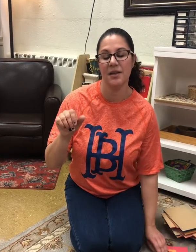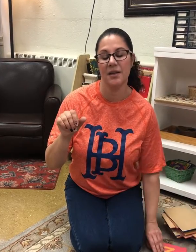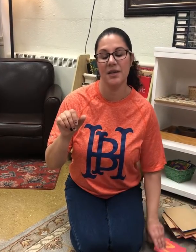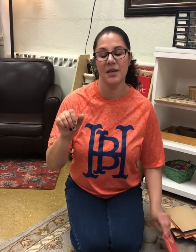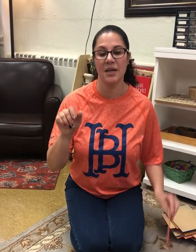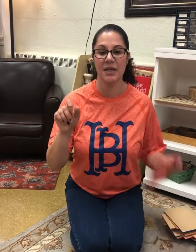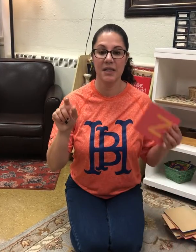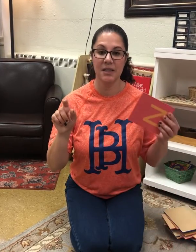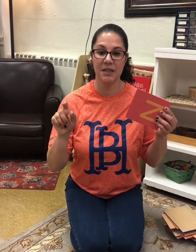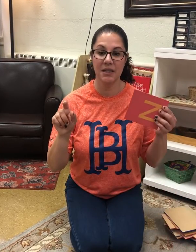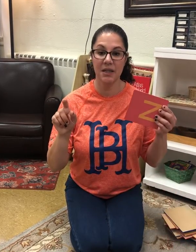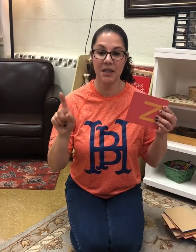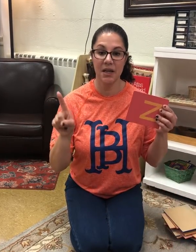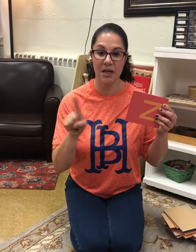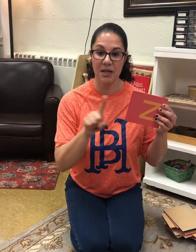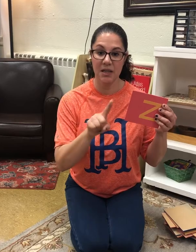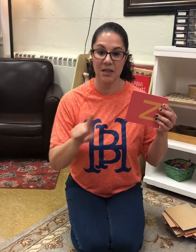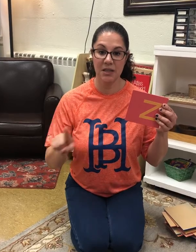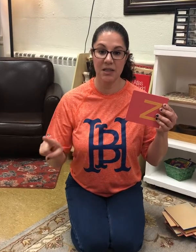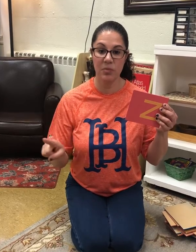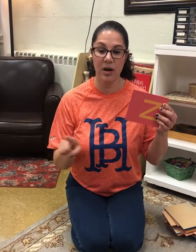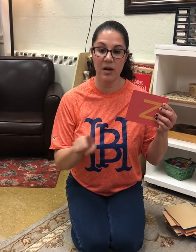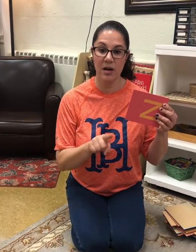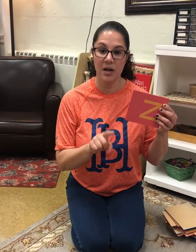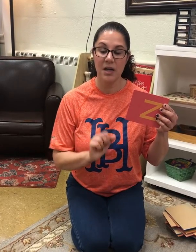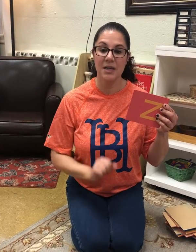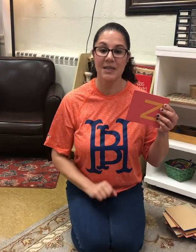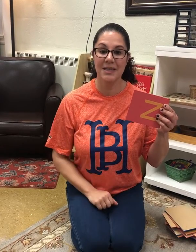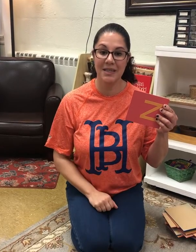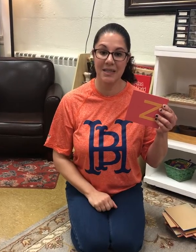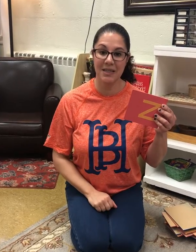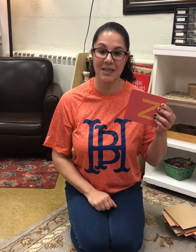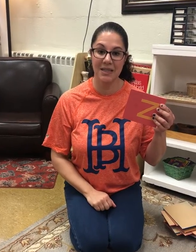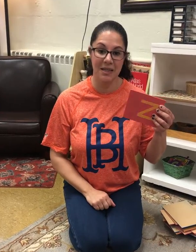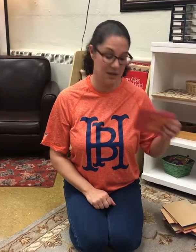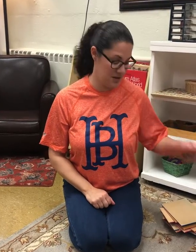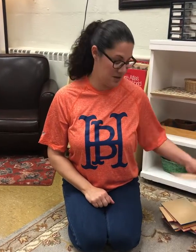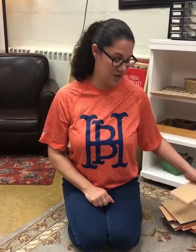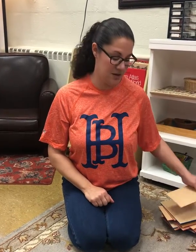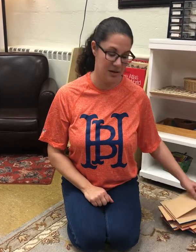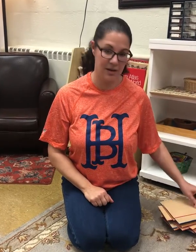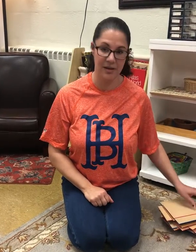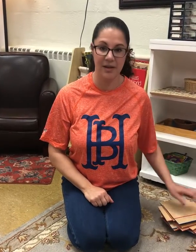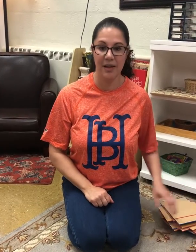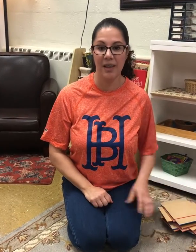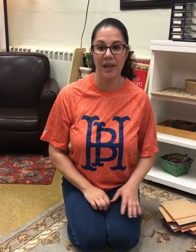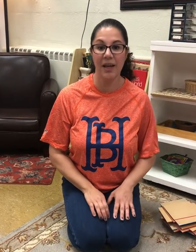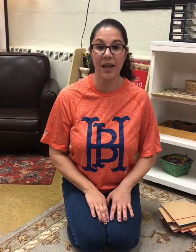Z, zebra, z. Thank you.